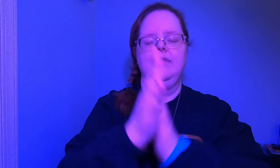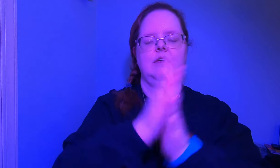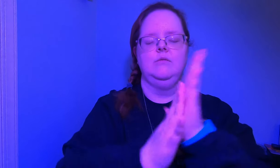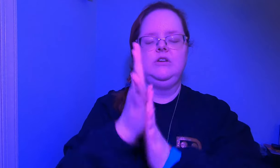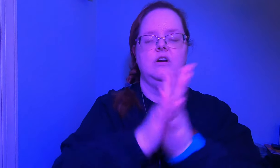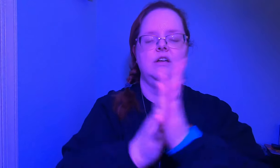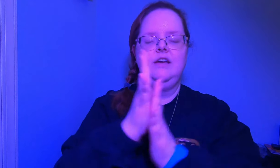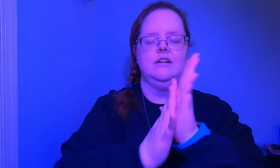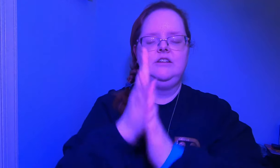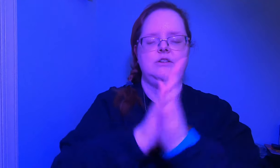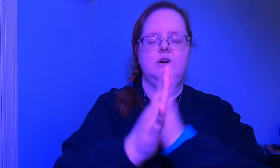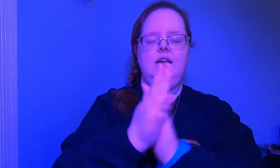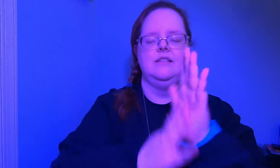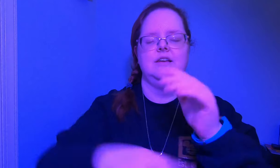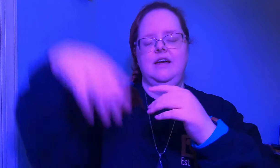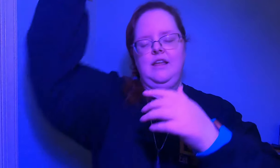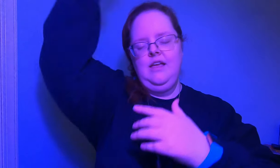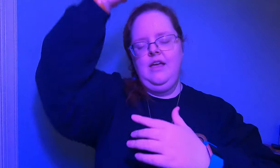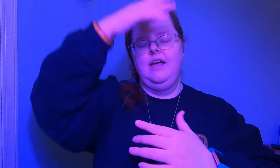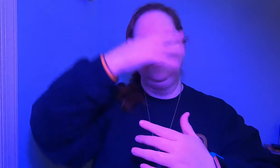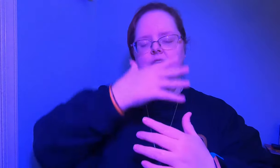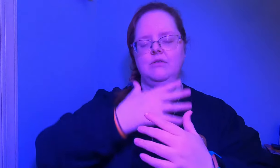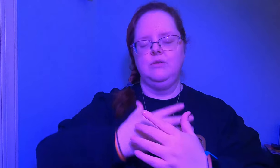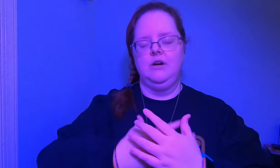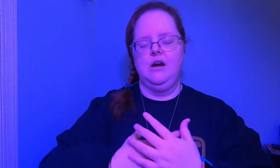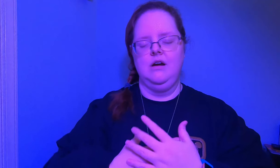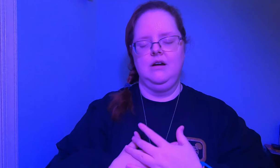we draw the energy to our hands again and down to our heart